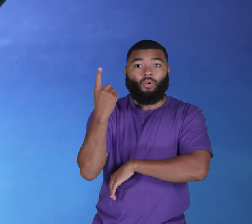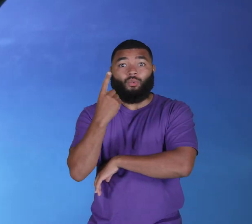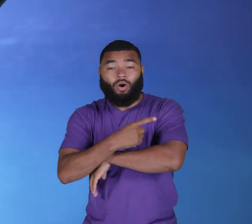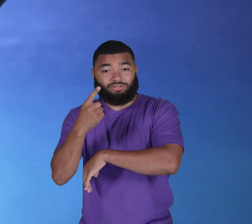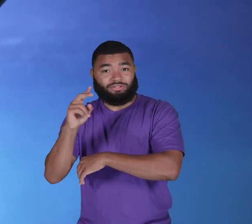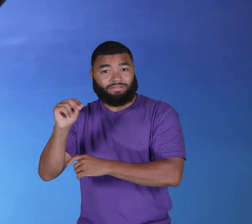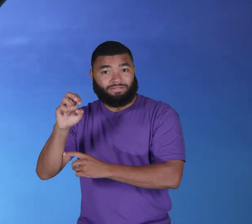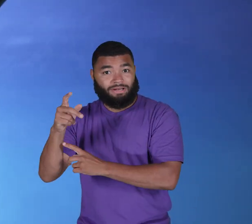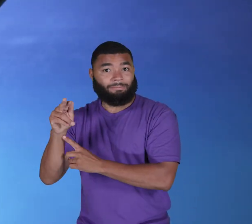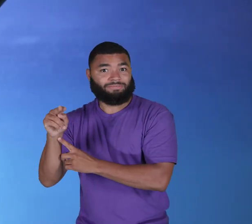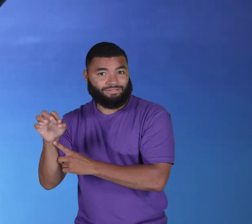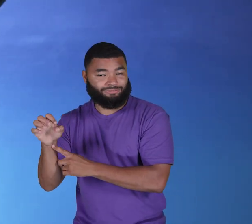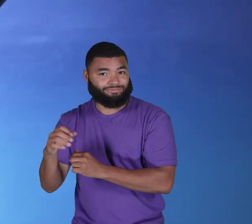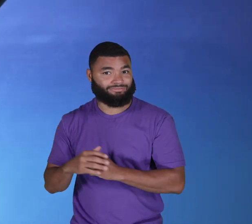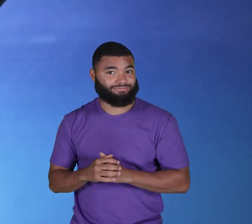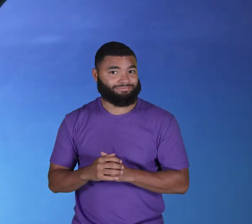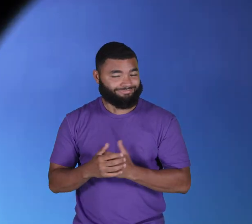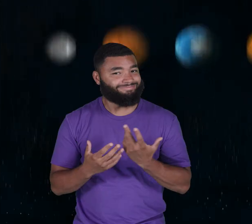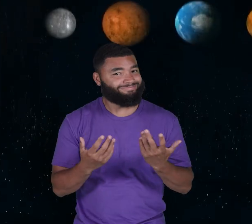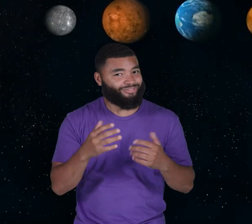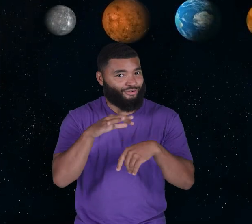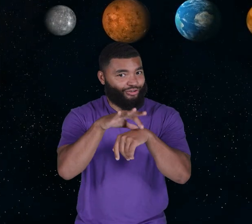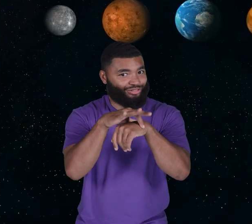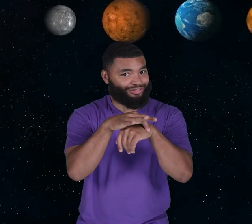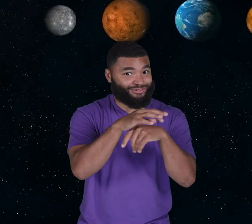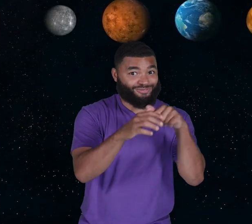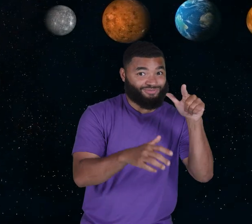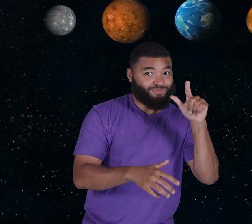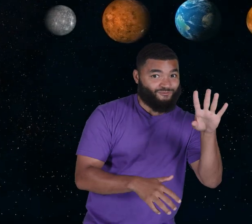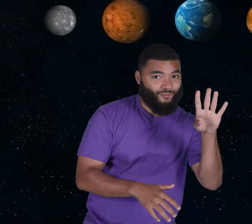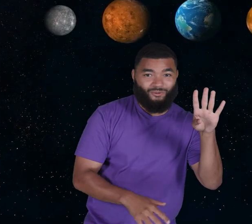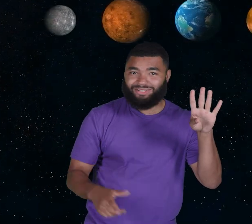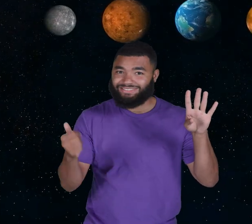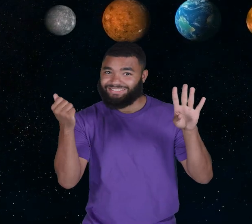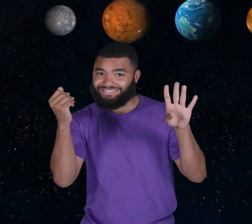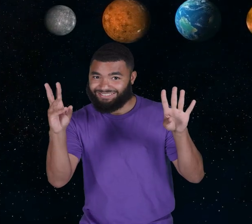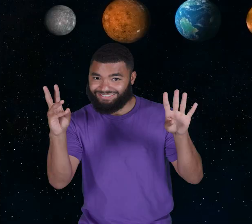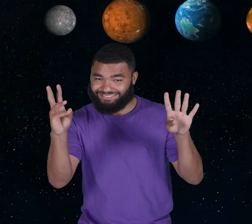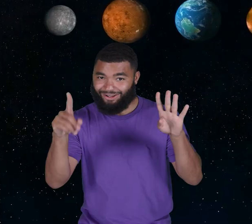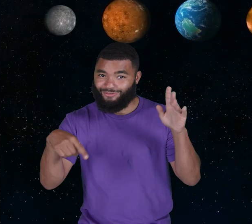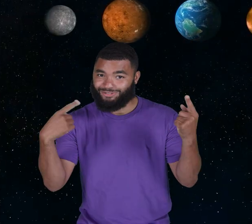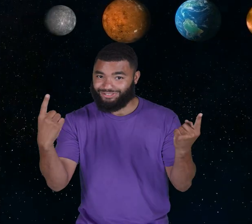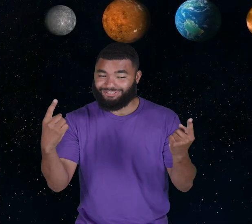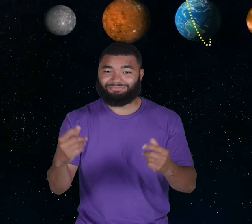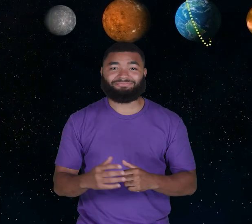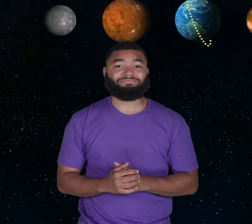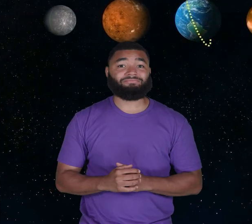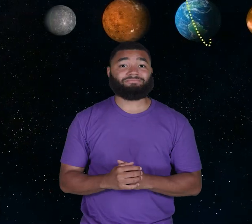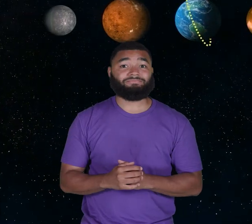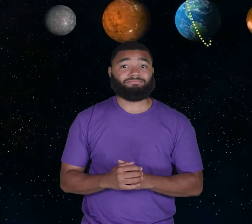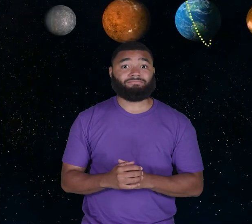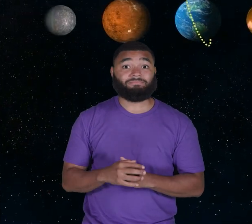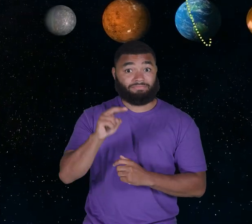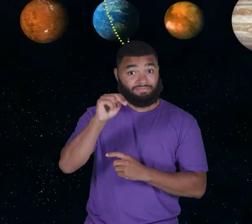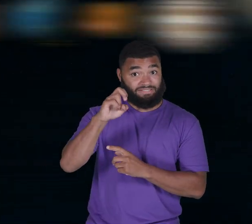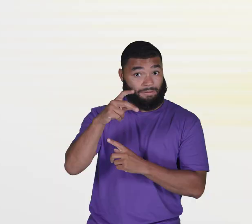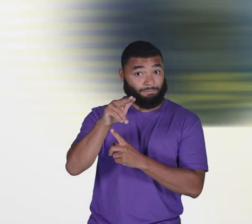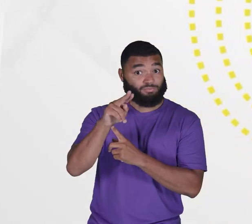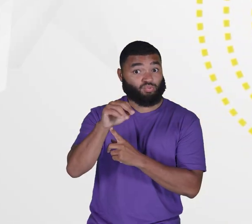A day on Earth! Neptune's magnetic field is very unusual compared to Earth's. On